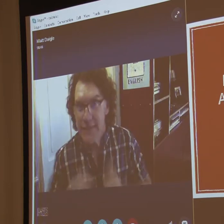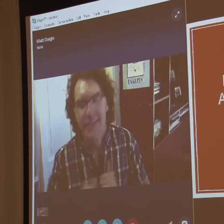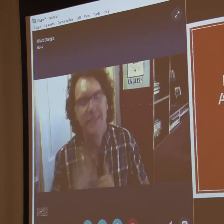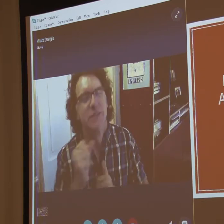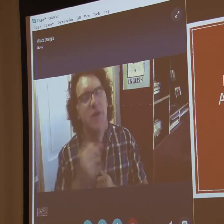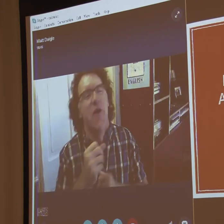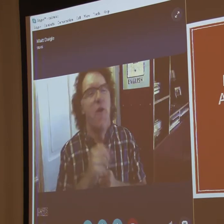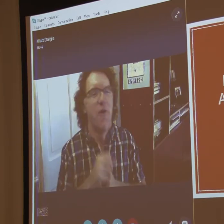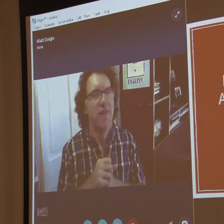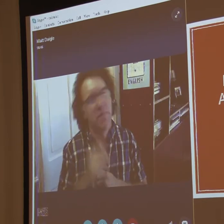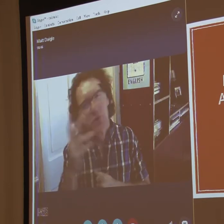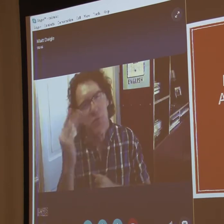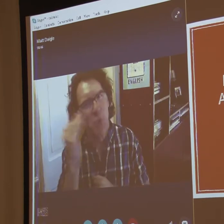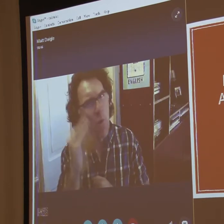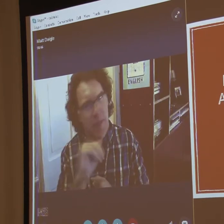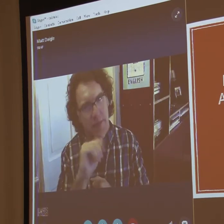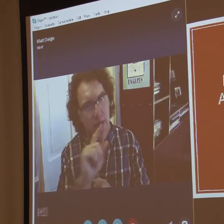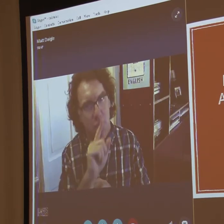She's a comedy actor.